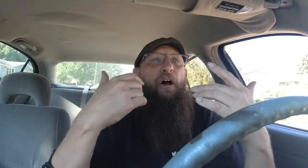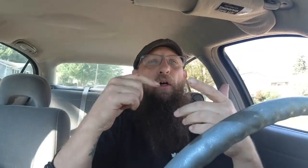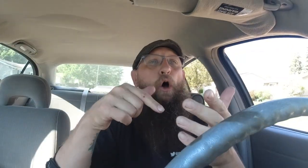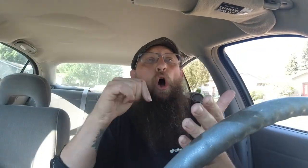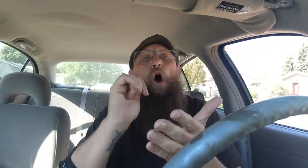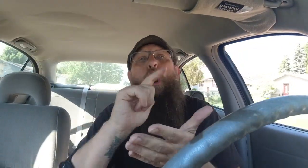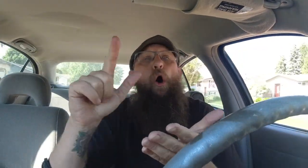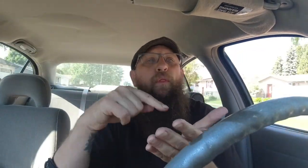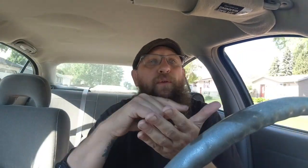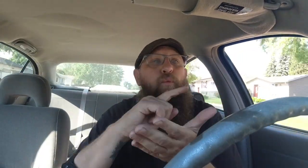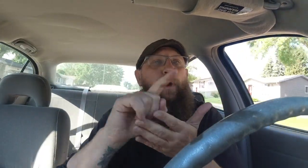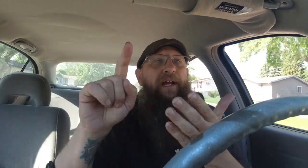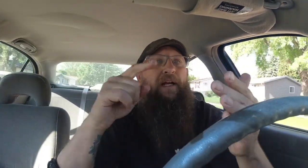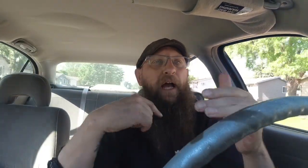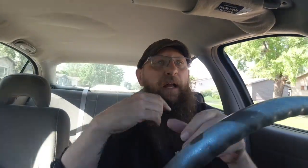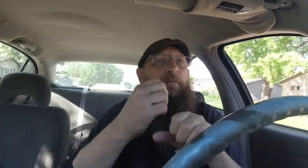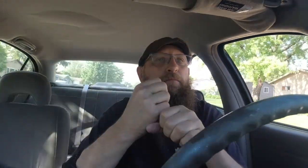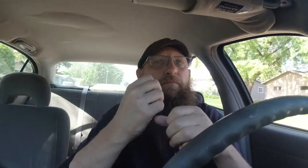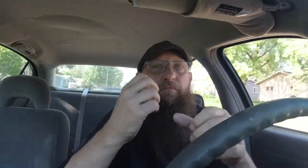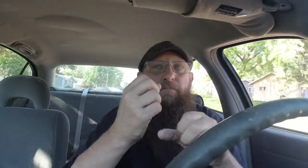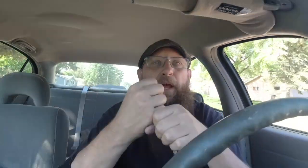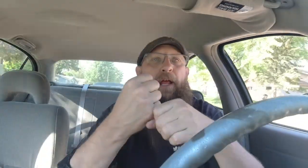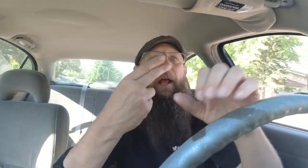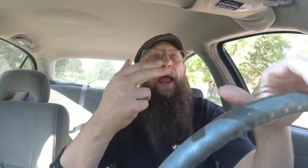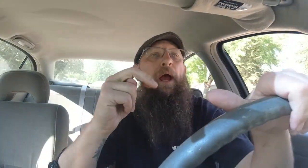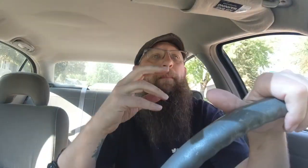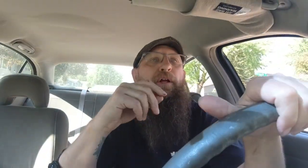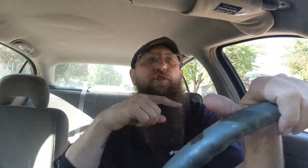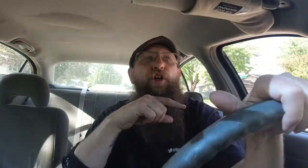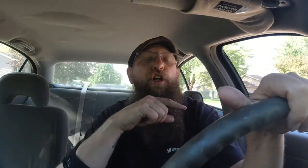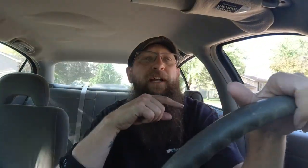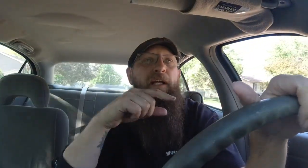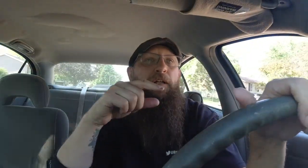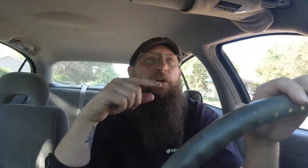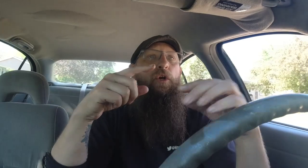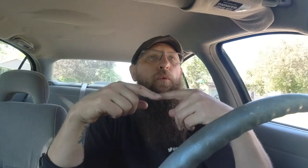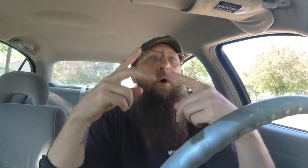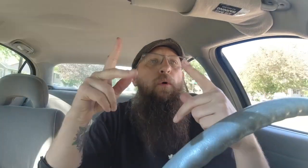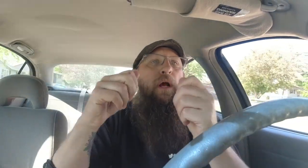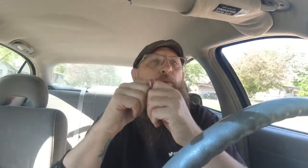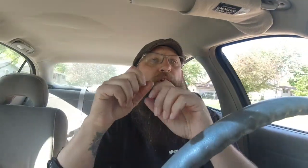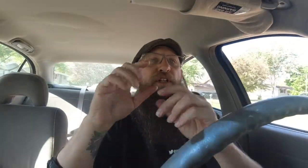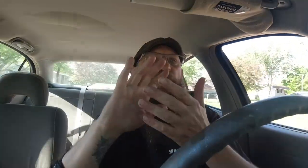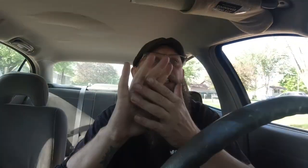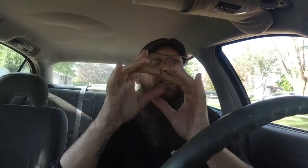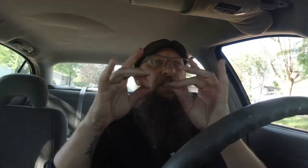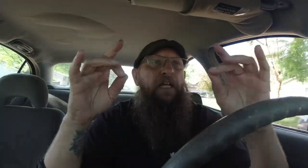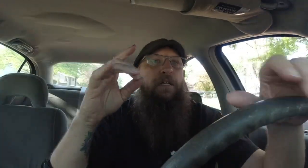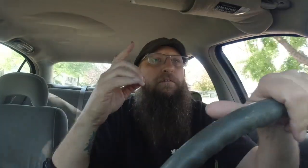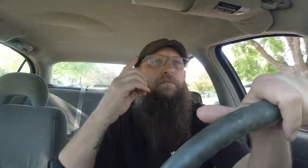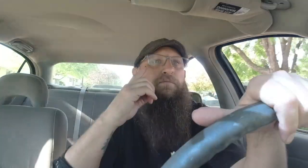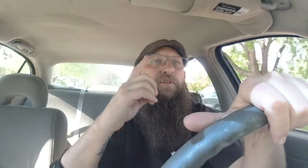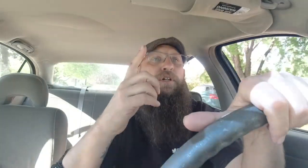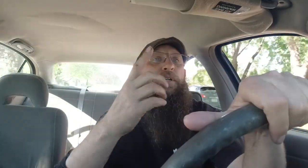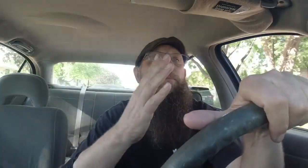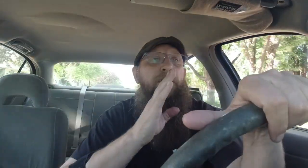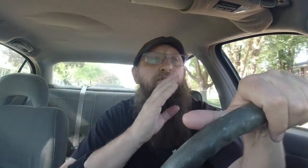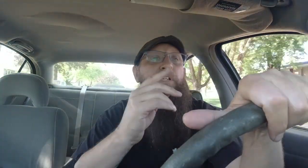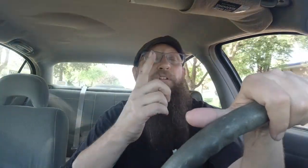all this week i made ham and turkey roll up with a cheese stick for breakfast and